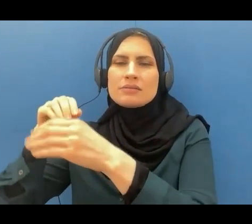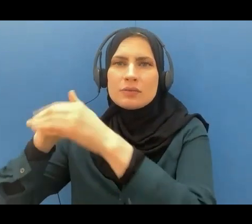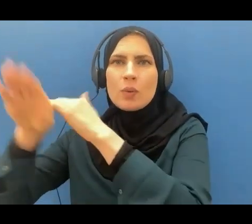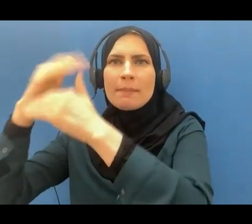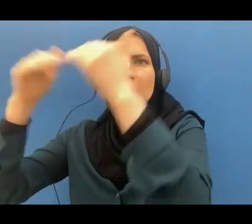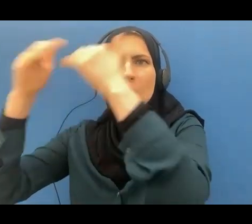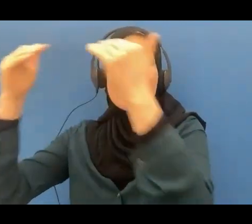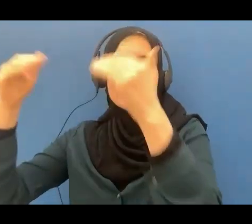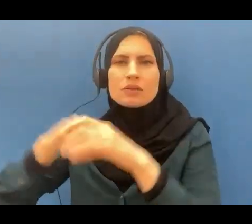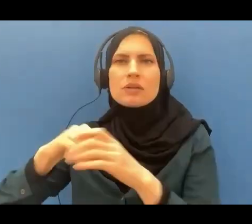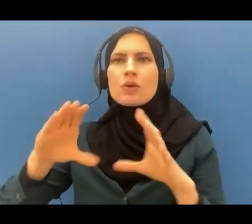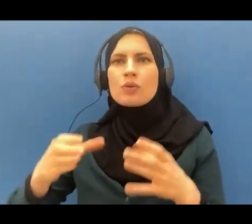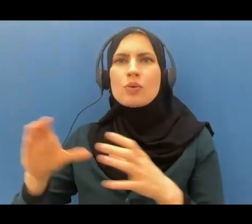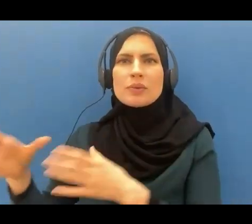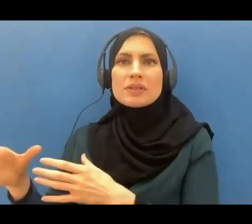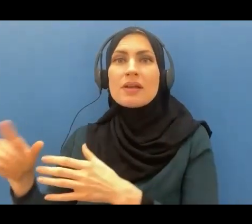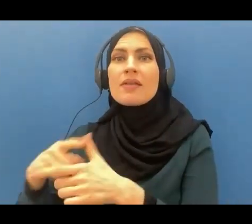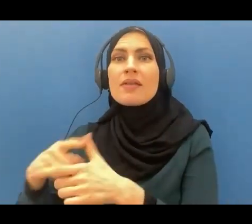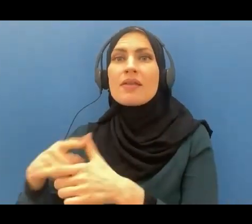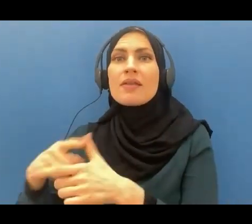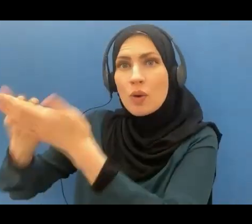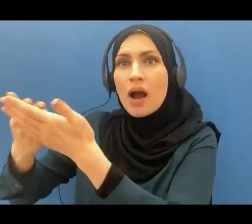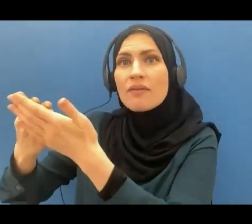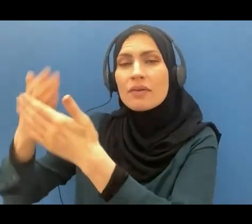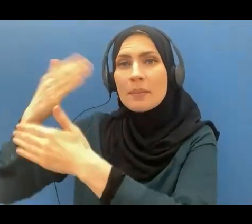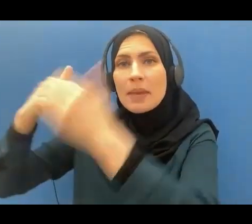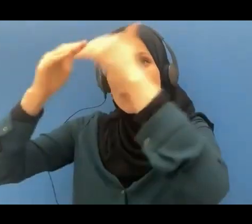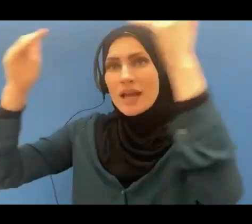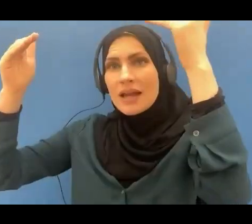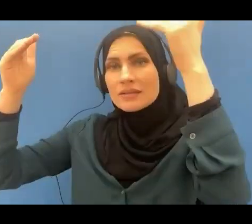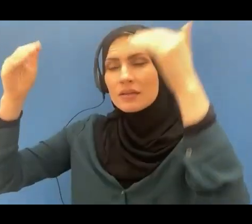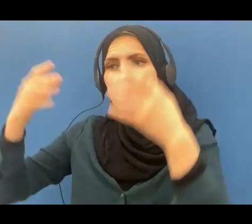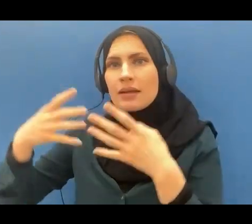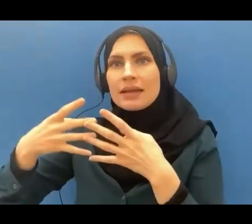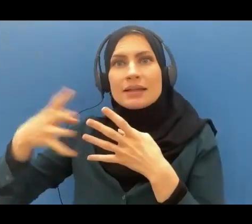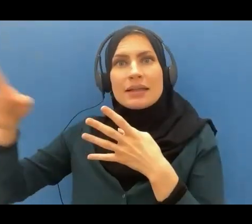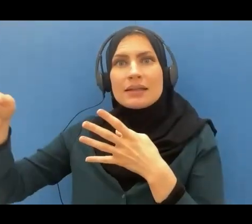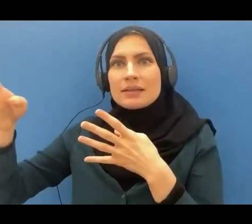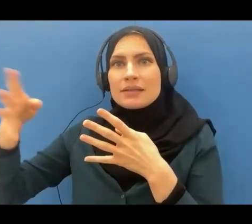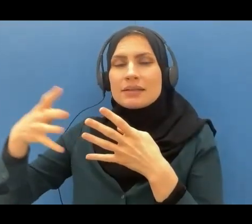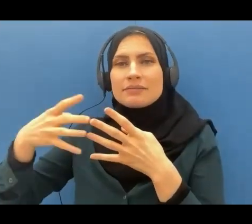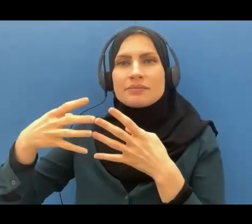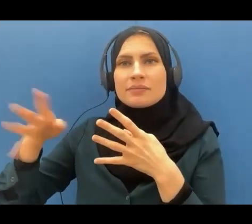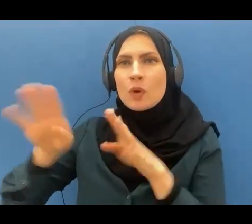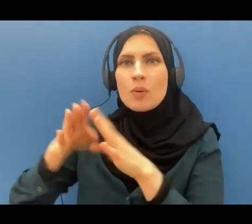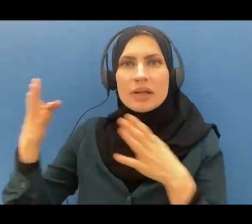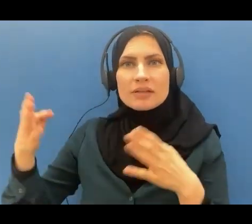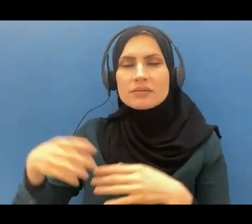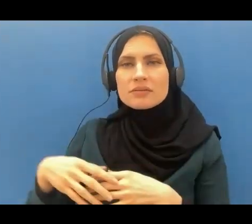when they reach it and its gates are already open for them it it's open